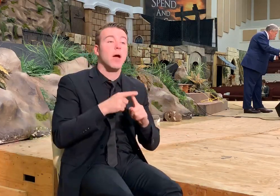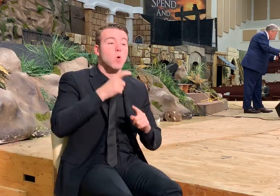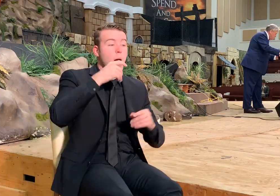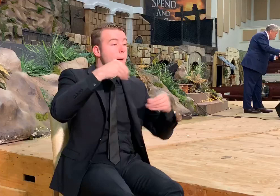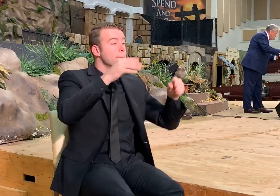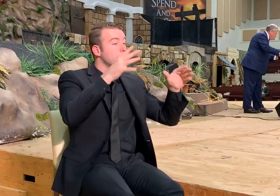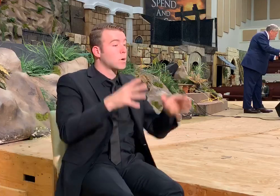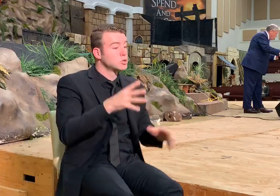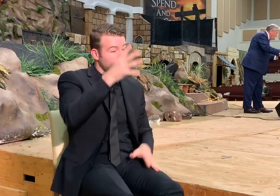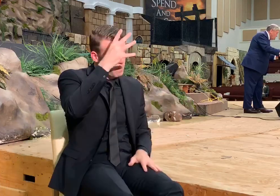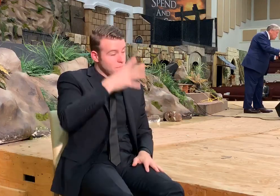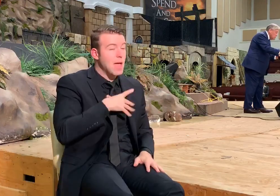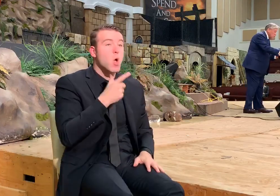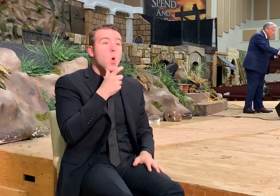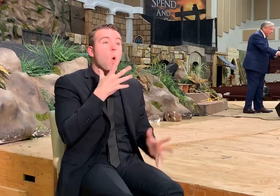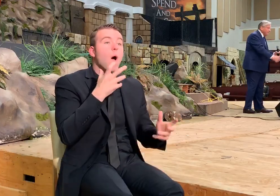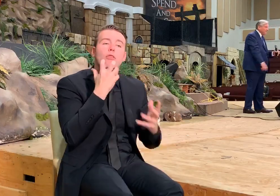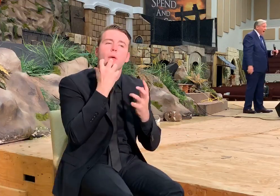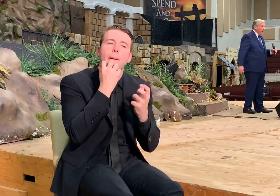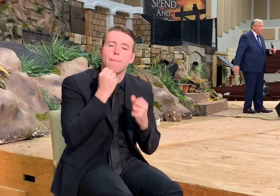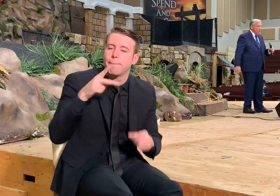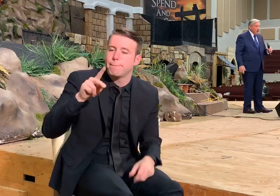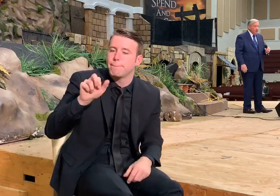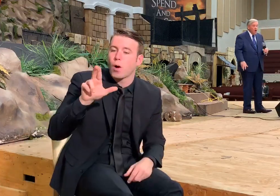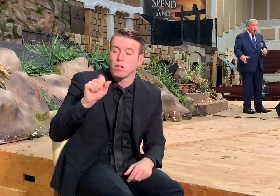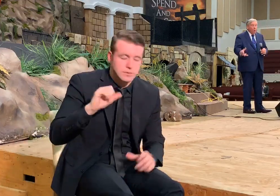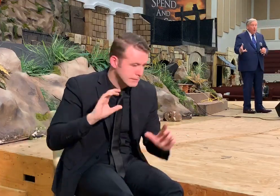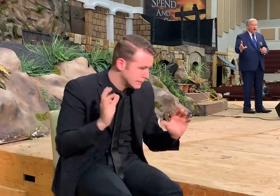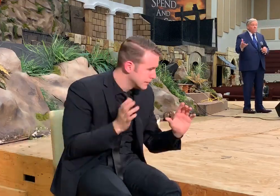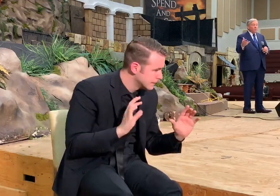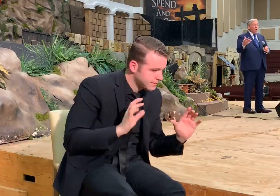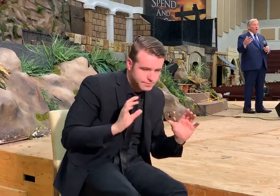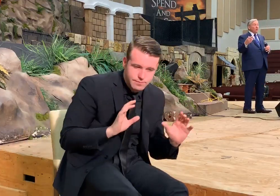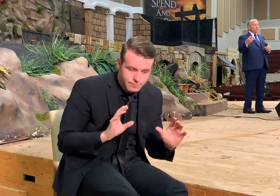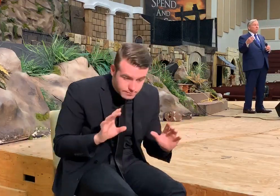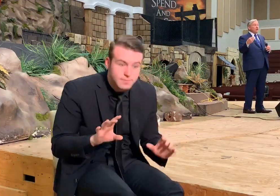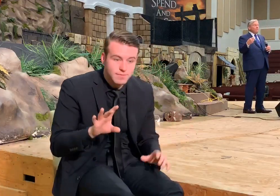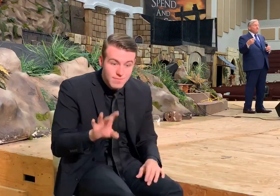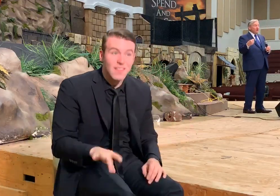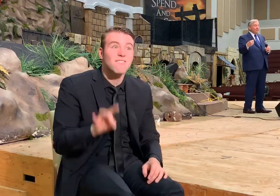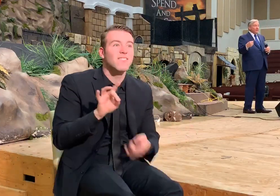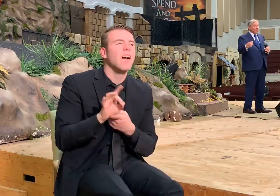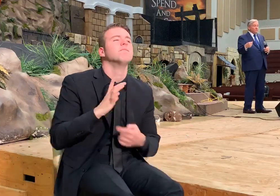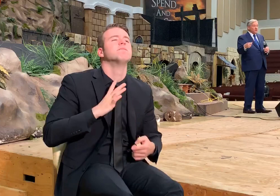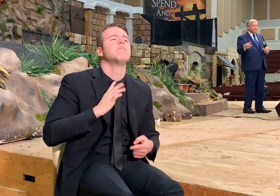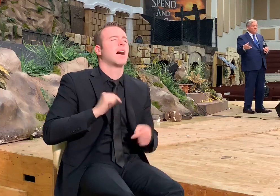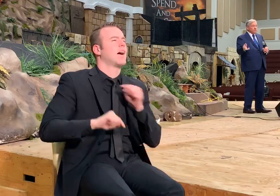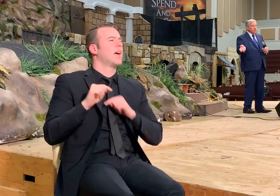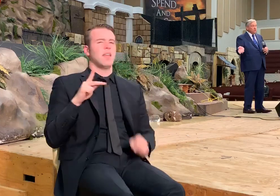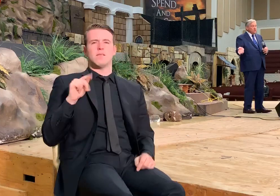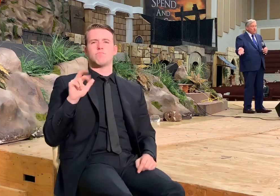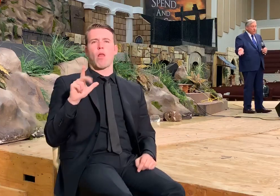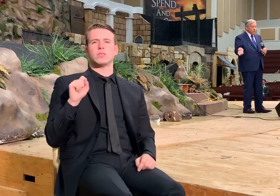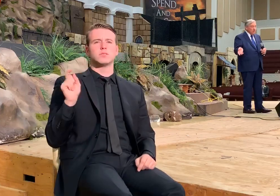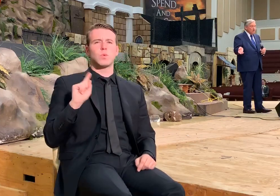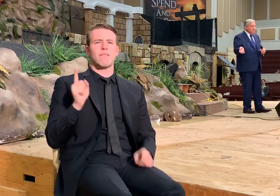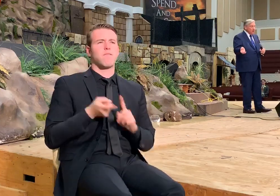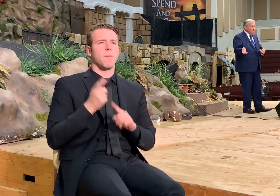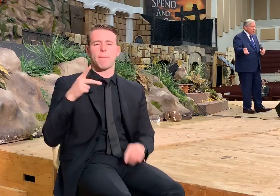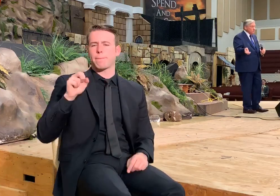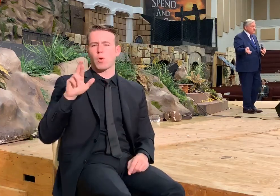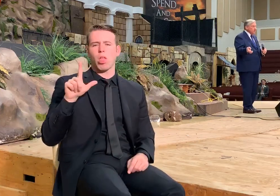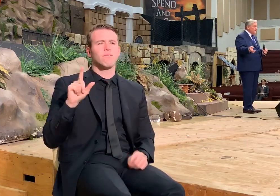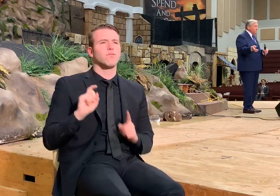seeking goodly pearls when he had found one. Where do pearls come from? They don't come from jewelry stores.